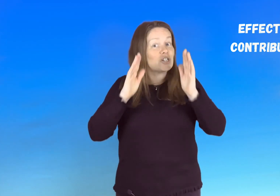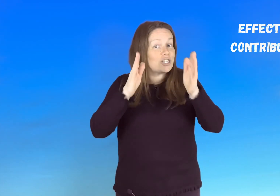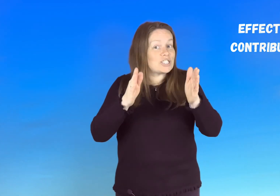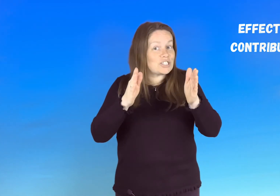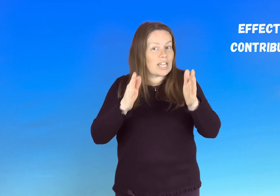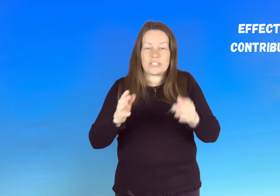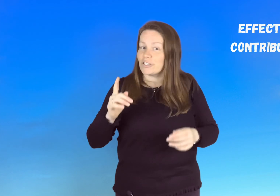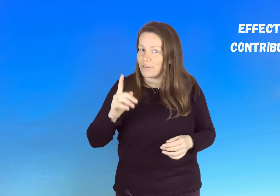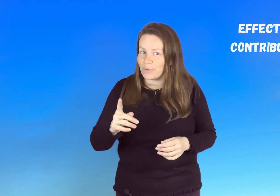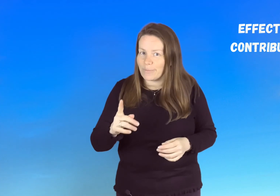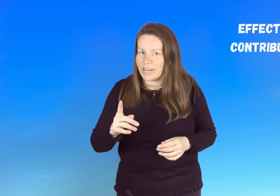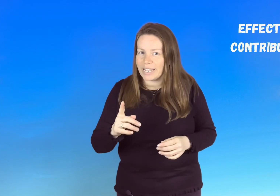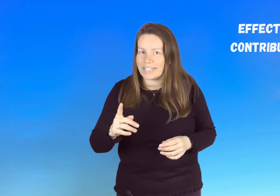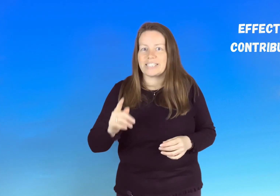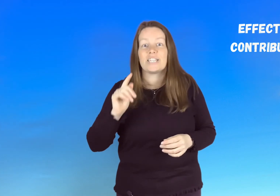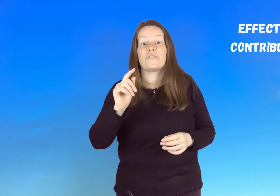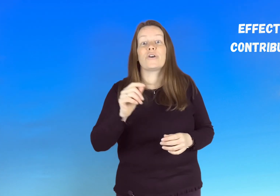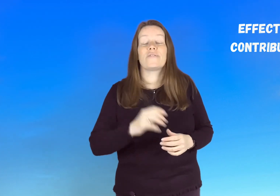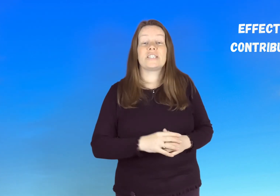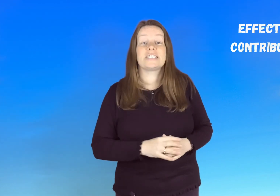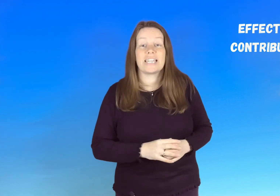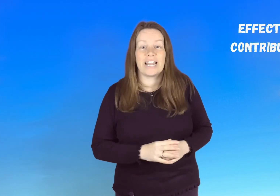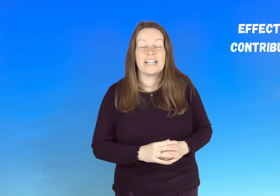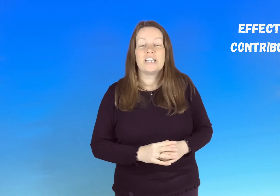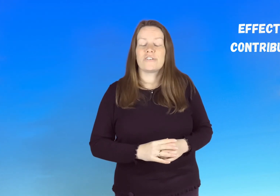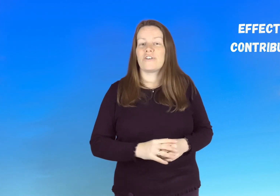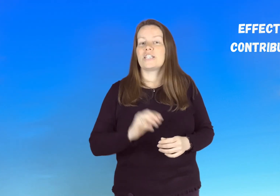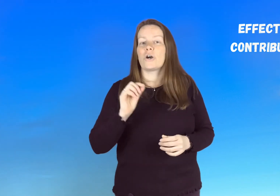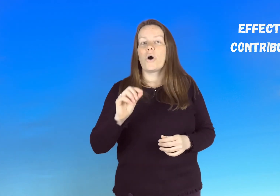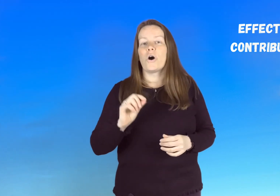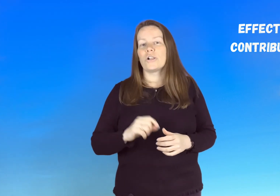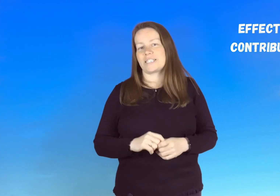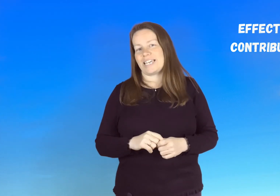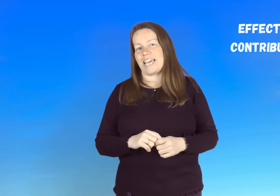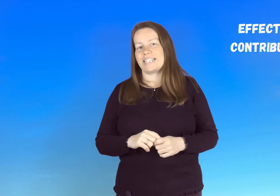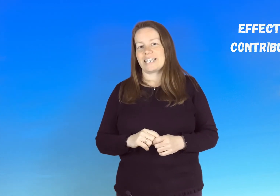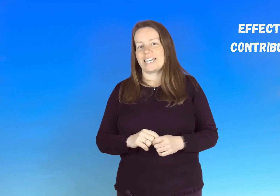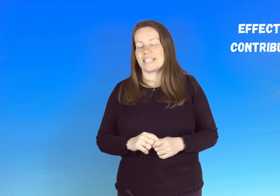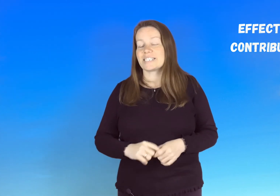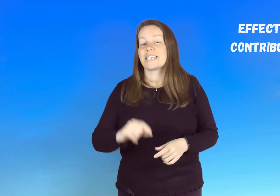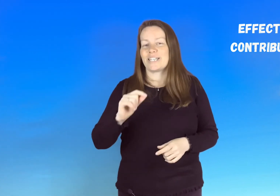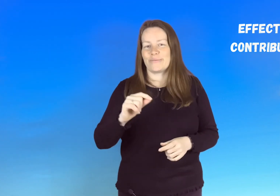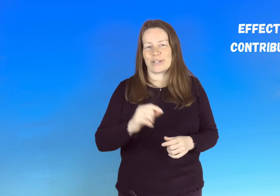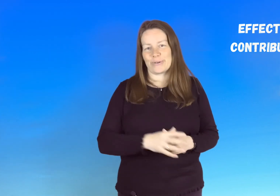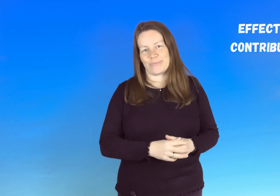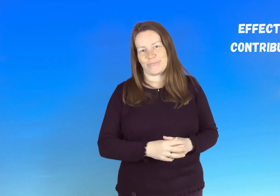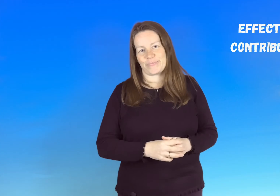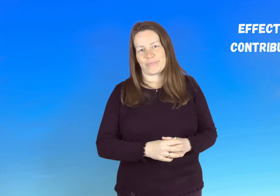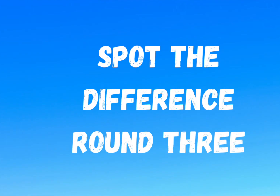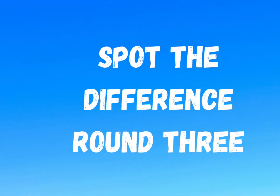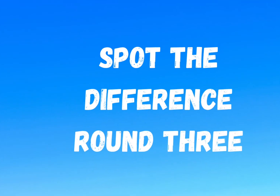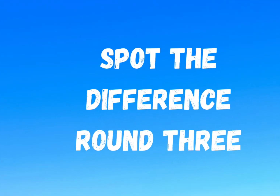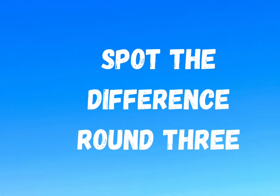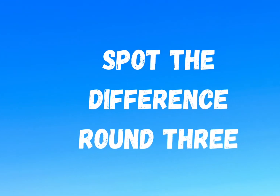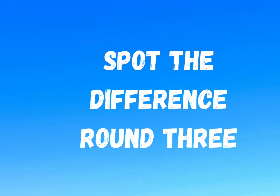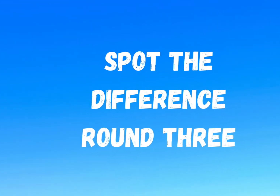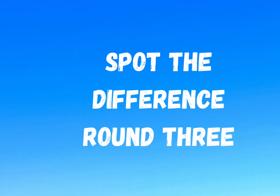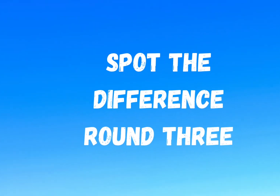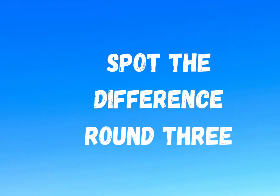concentrate just for one minute and see if you have the desire to find all 10 things here we go so here we are on spot